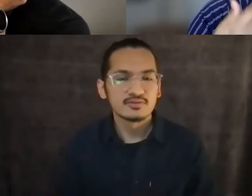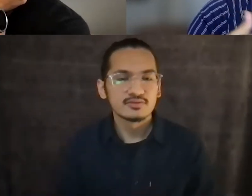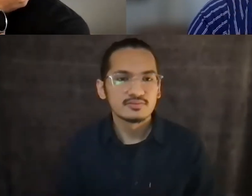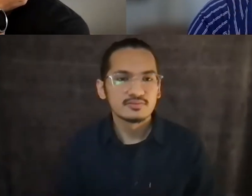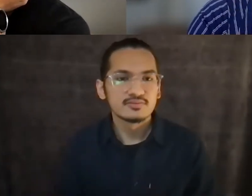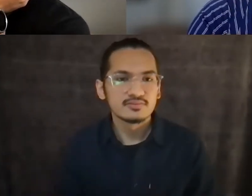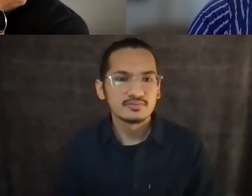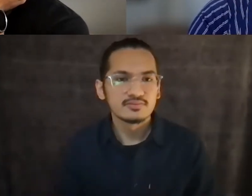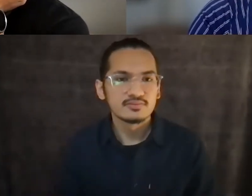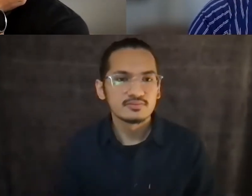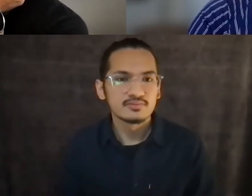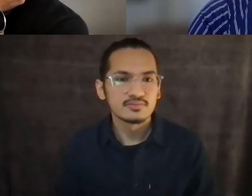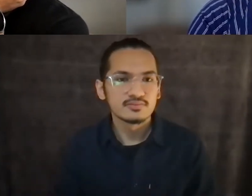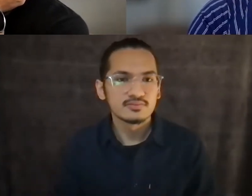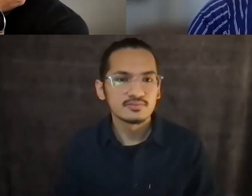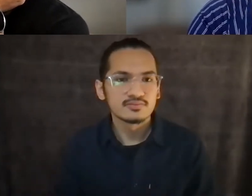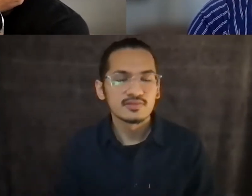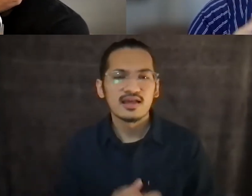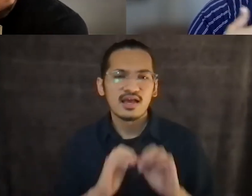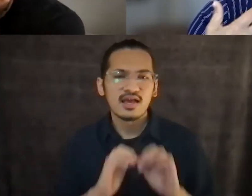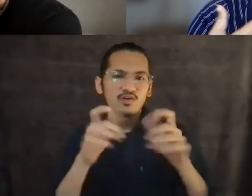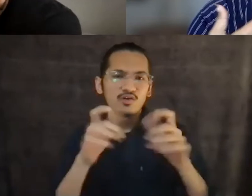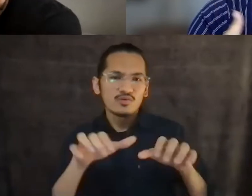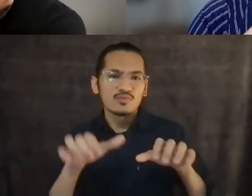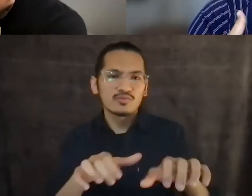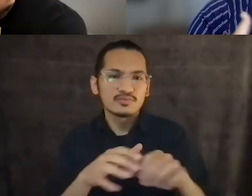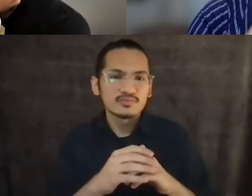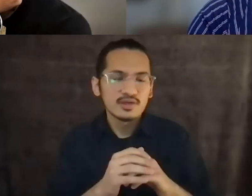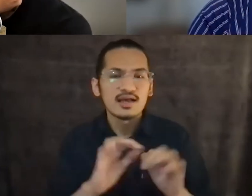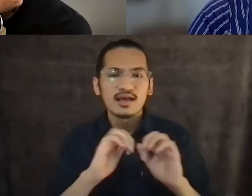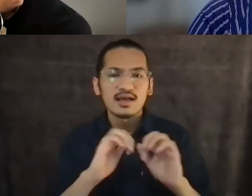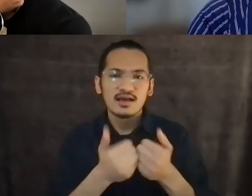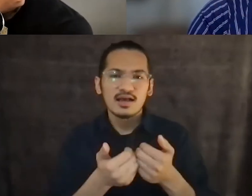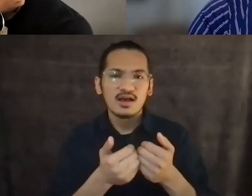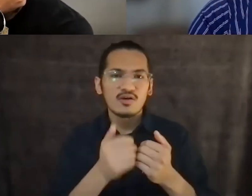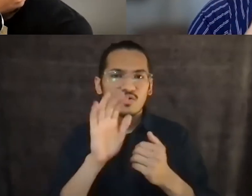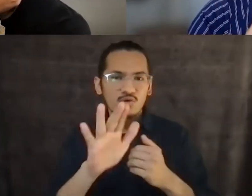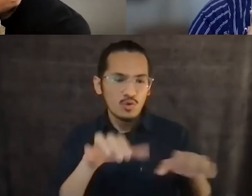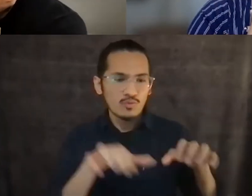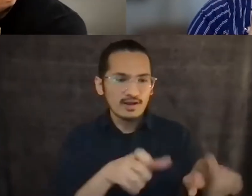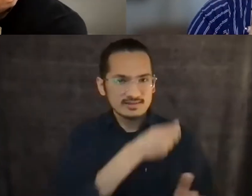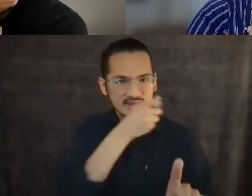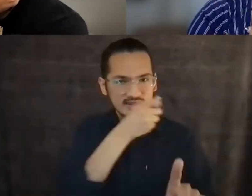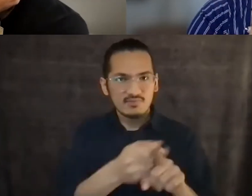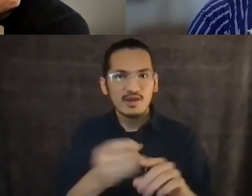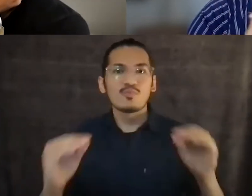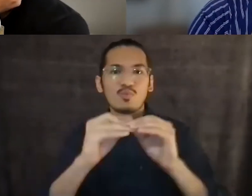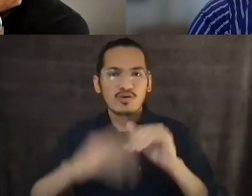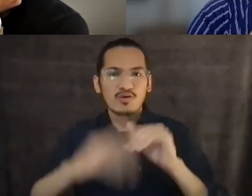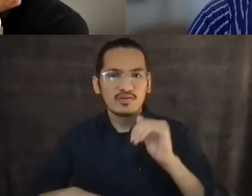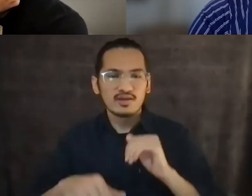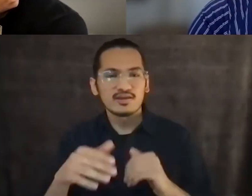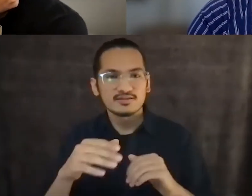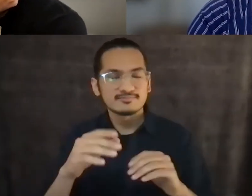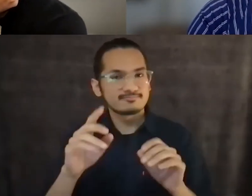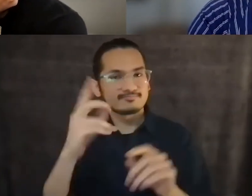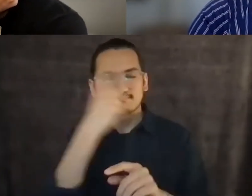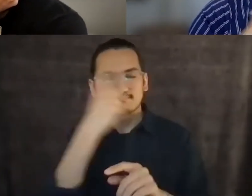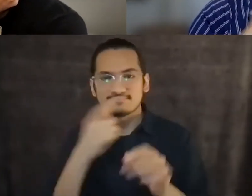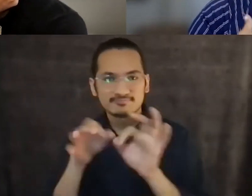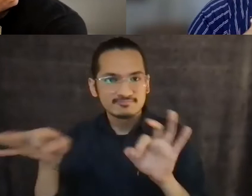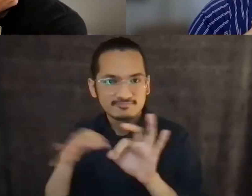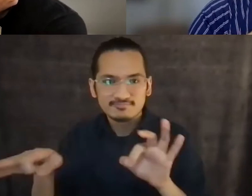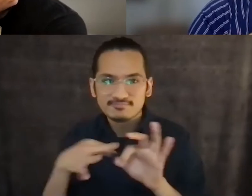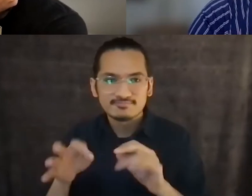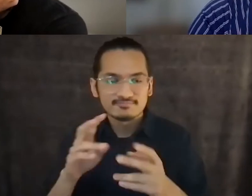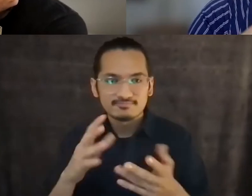how you practice Pilina isn't restored? And how does it impact more than just Kanaka Maoli? Because I feel it in my bones. I feel it in my Aina'o, even if